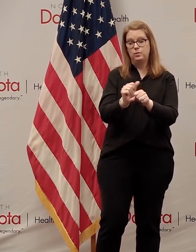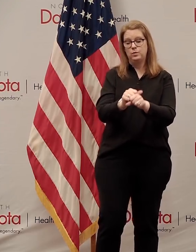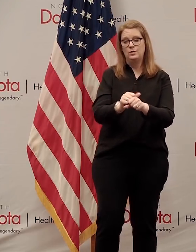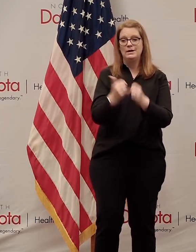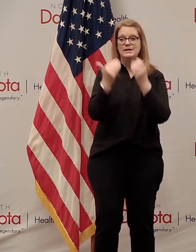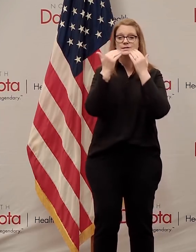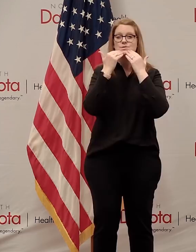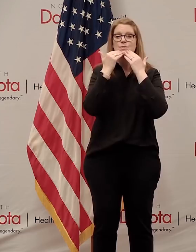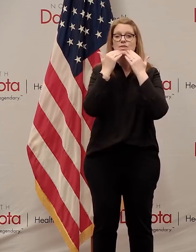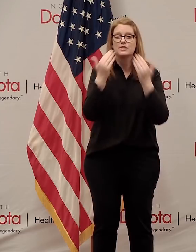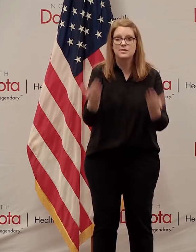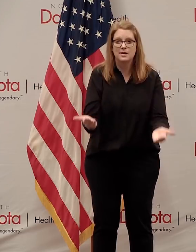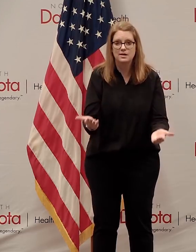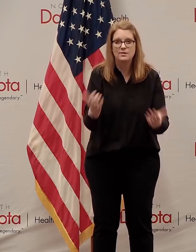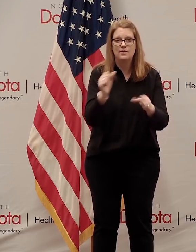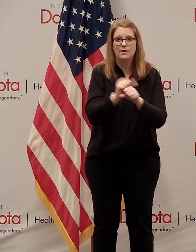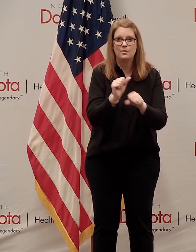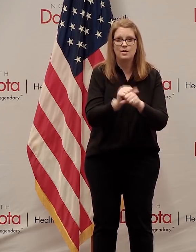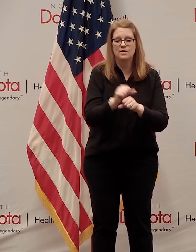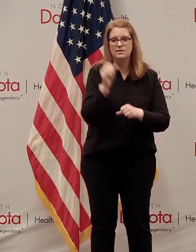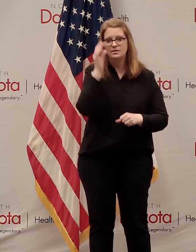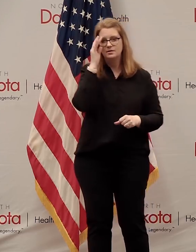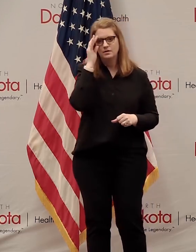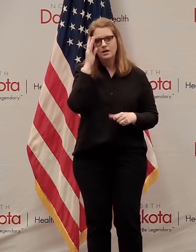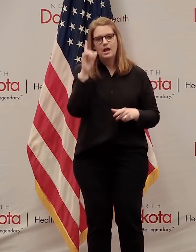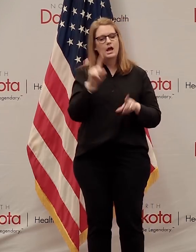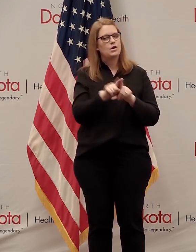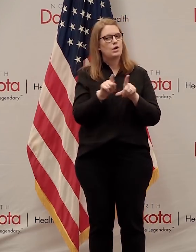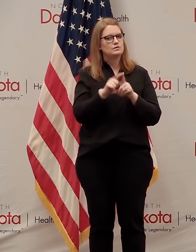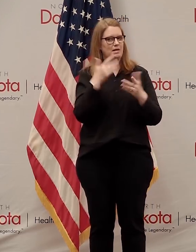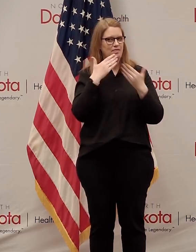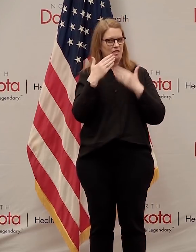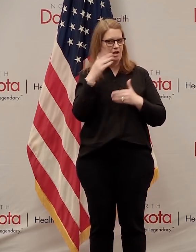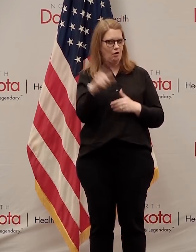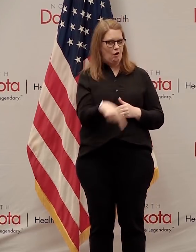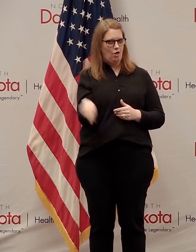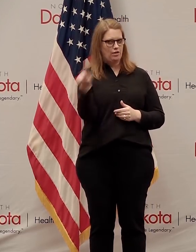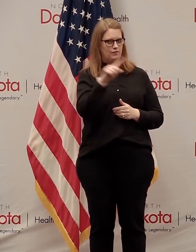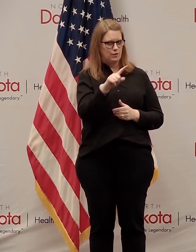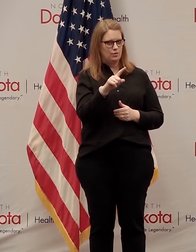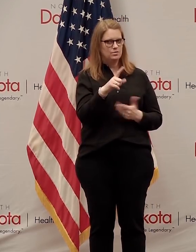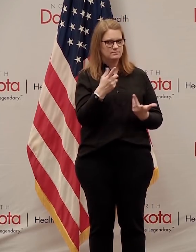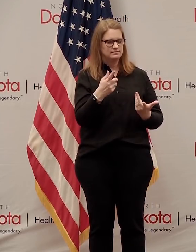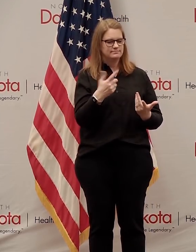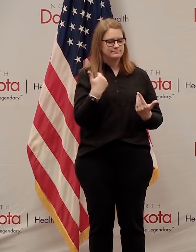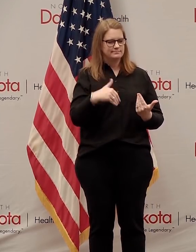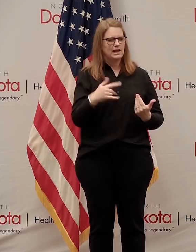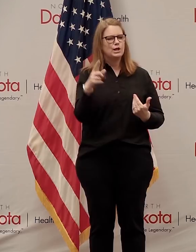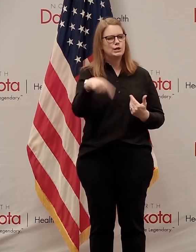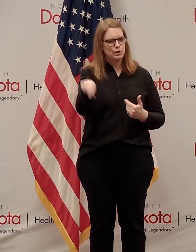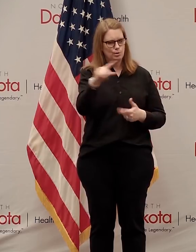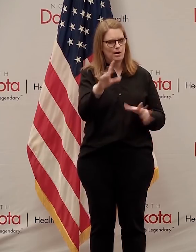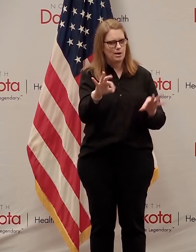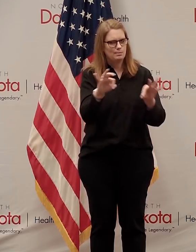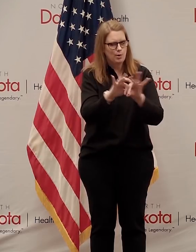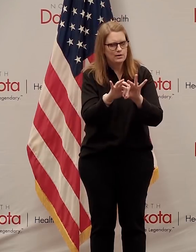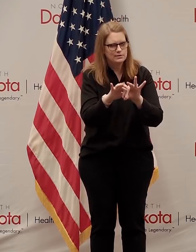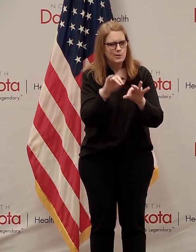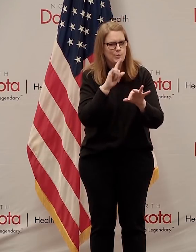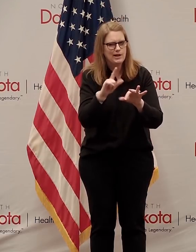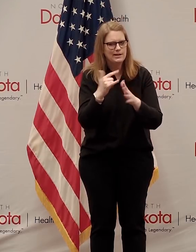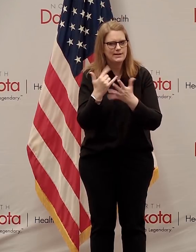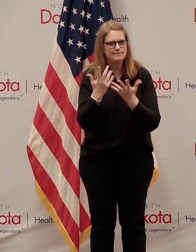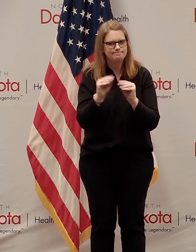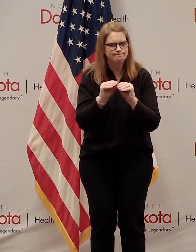great work. And, of course, thank all of you that are listening because you're an important part of getting the word out to North